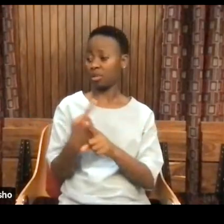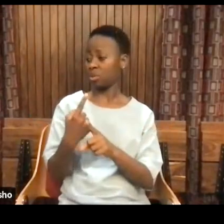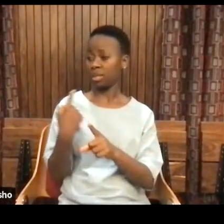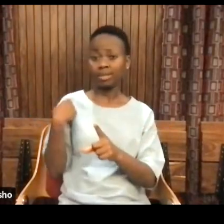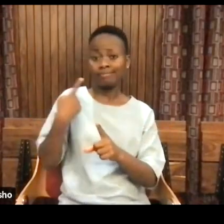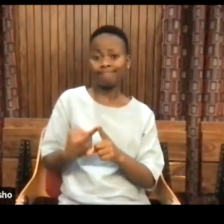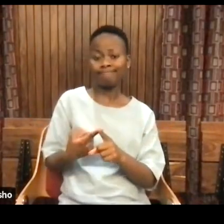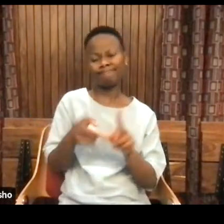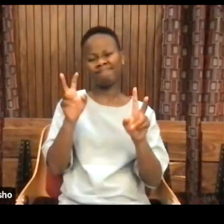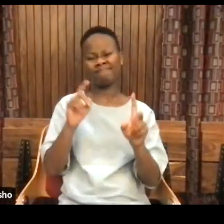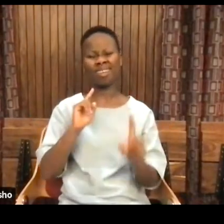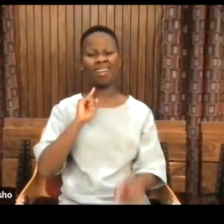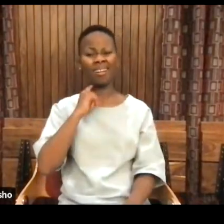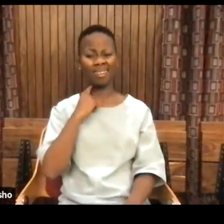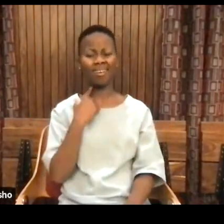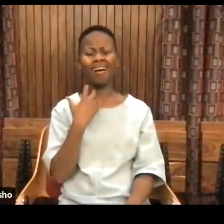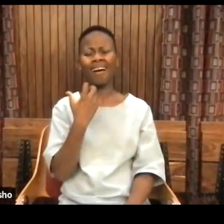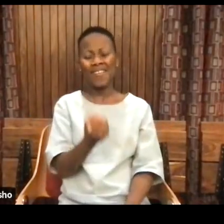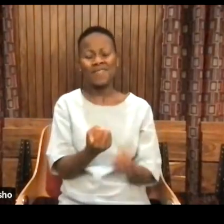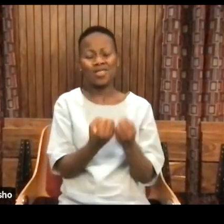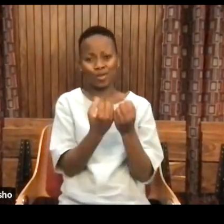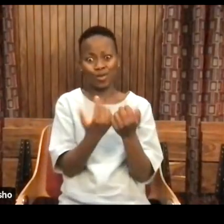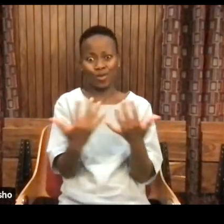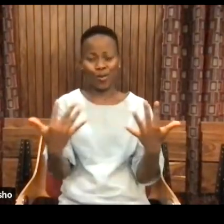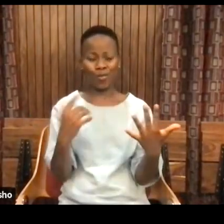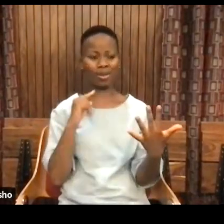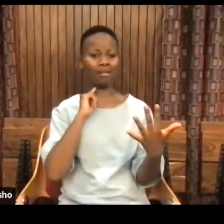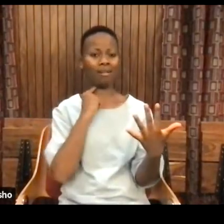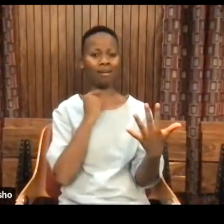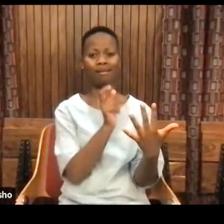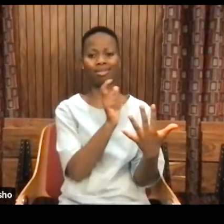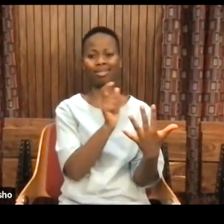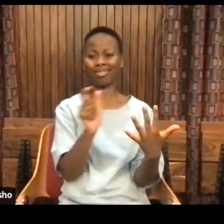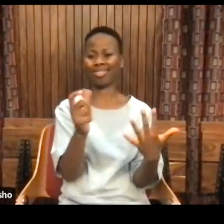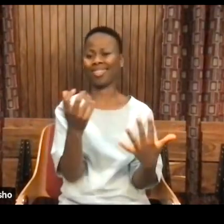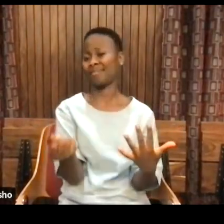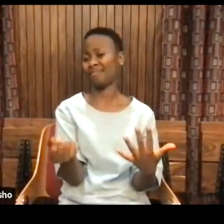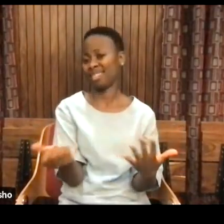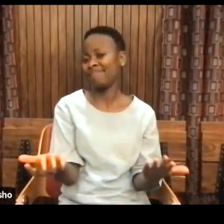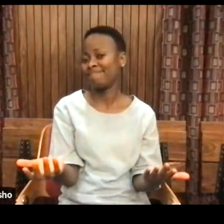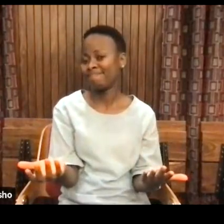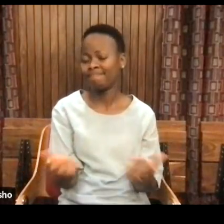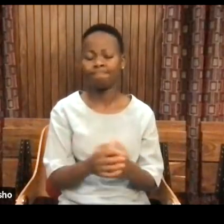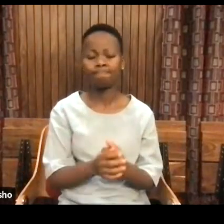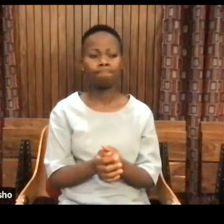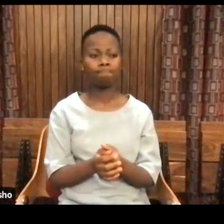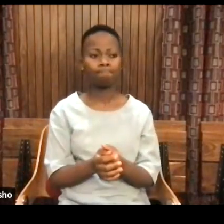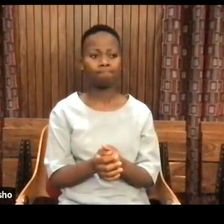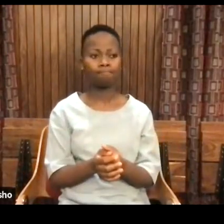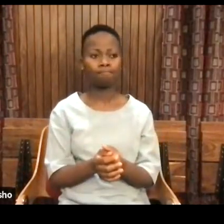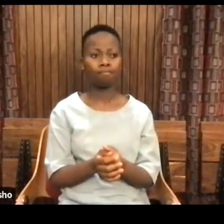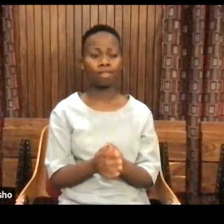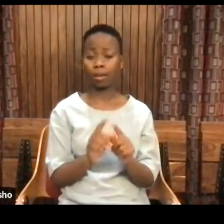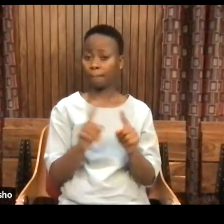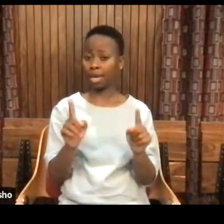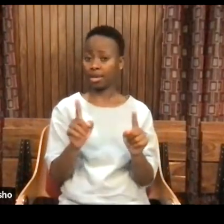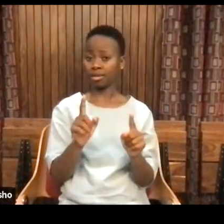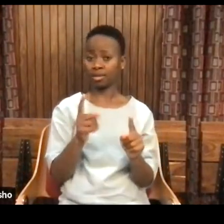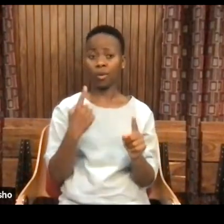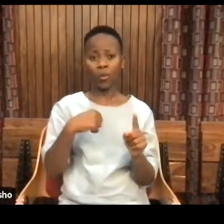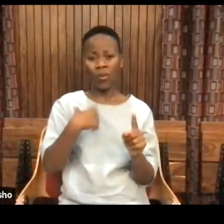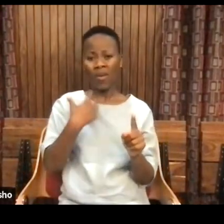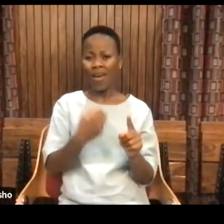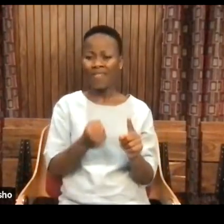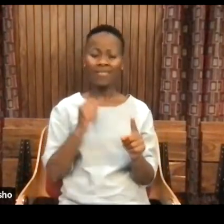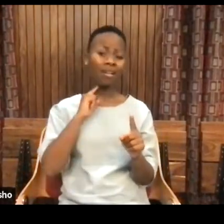that we have so many lies. And the lies, one of the complicated things, I've written on lies, I've written on bad